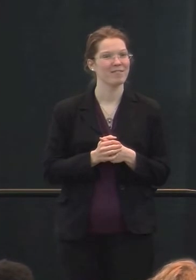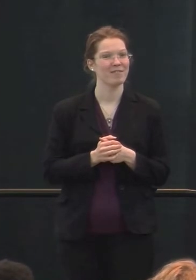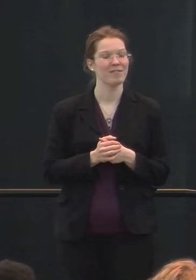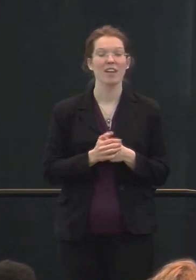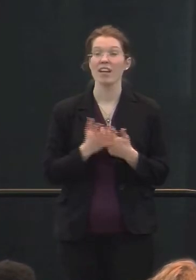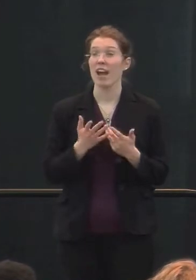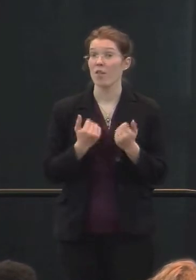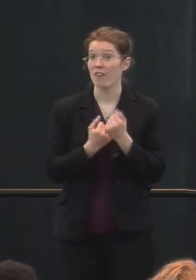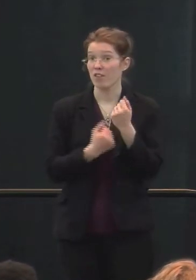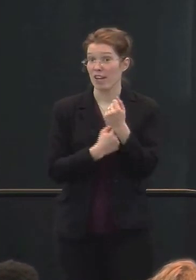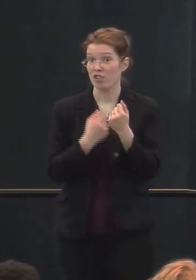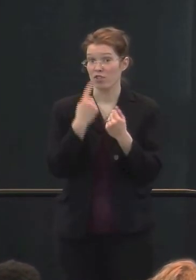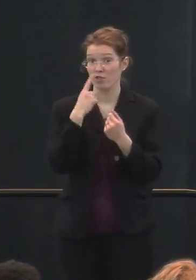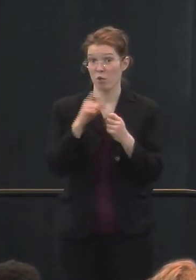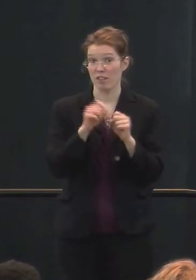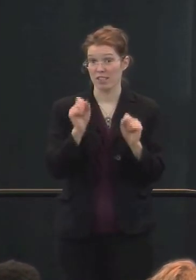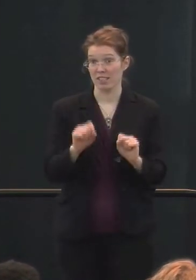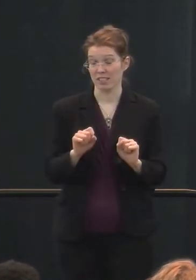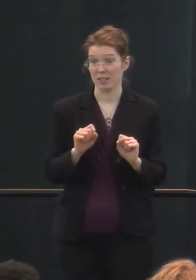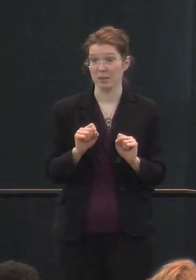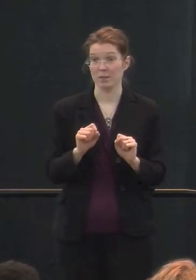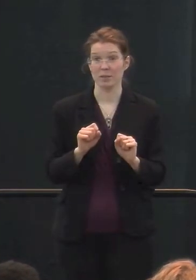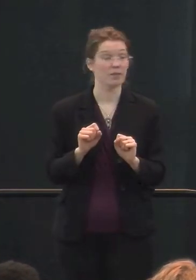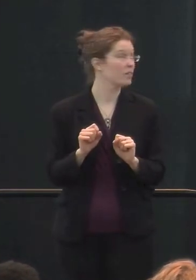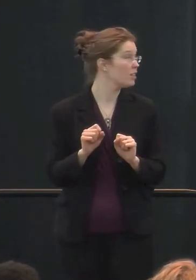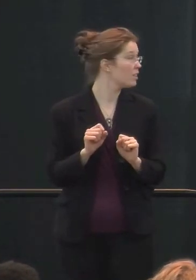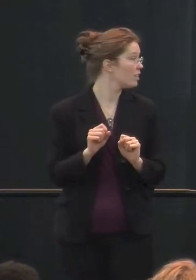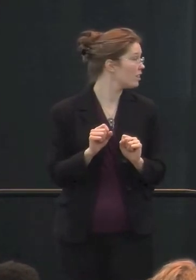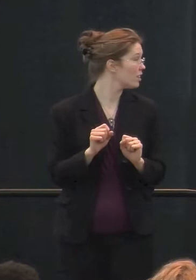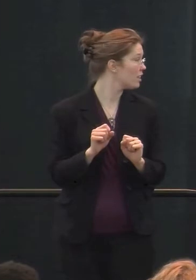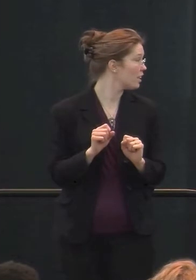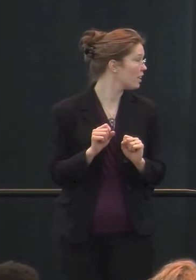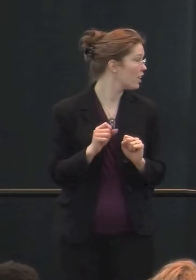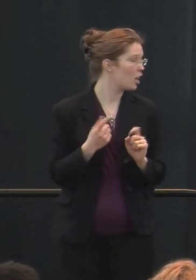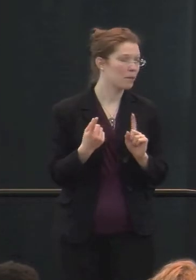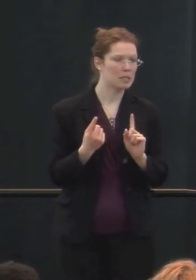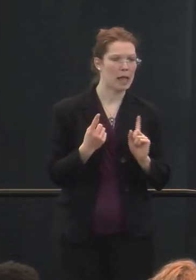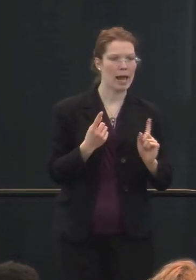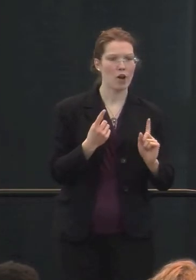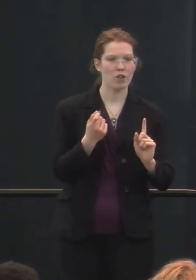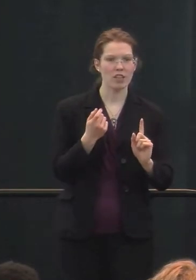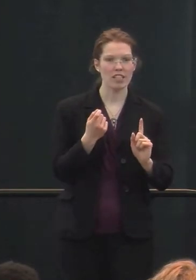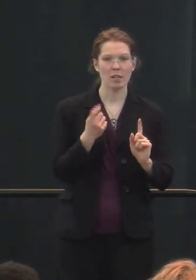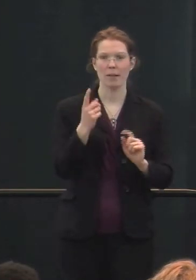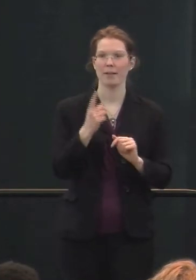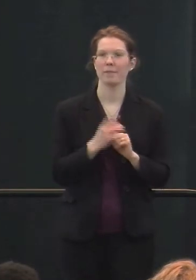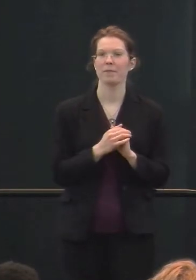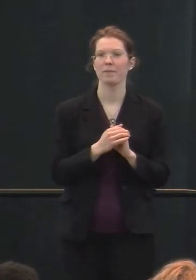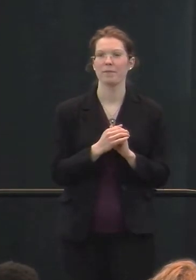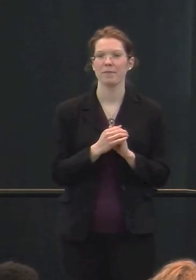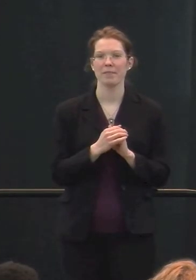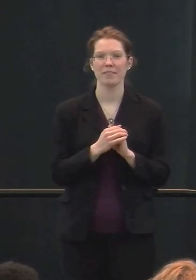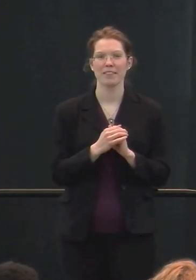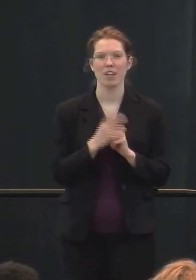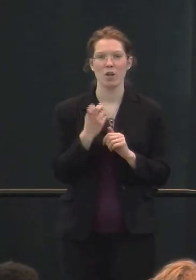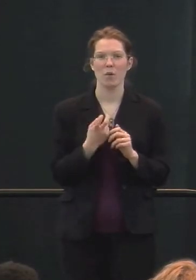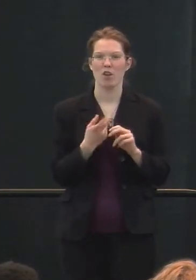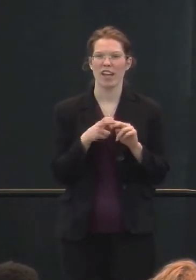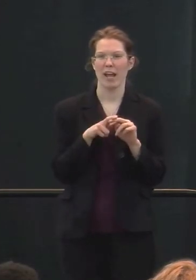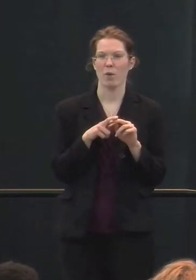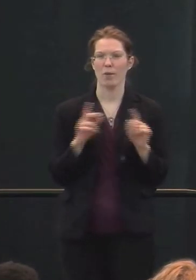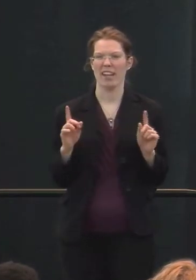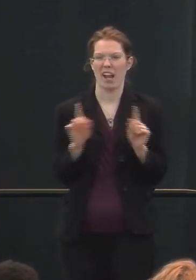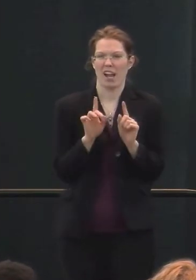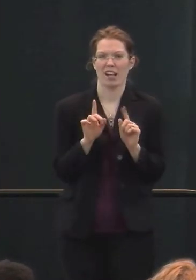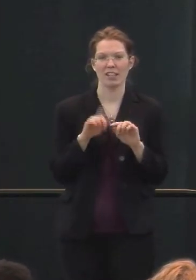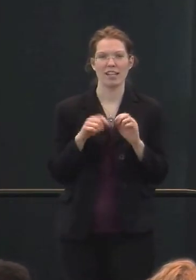The foundation for this system, here why don't you let me just slide over just a tad, we're both gaining weight in our